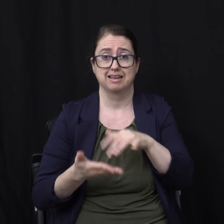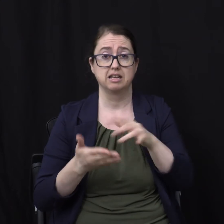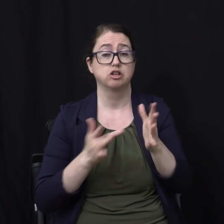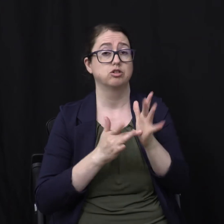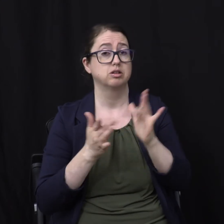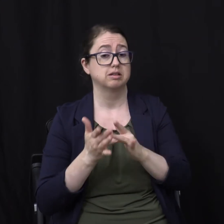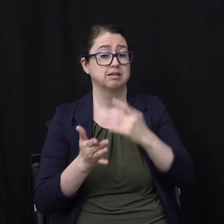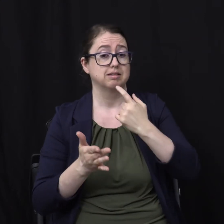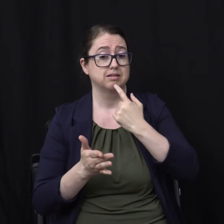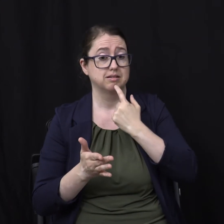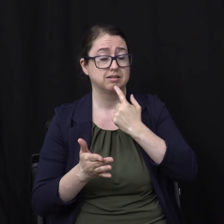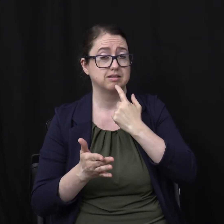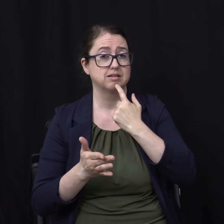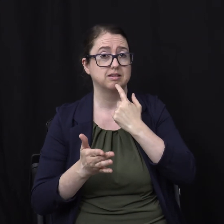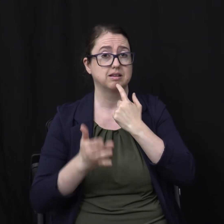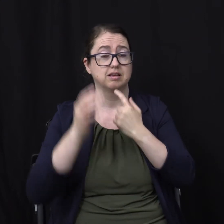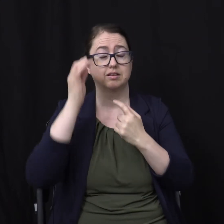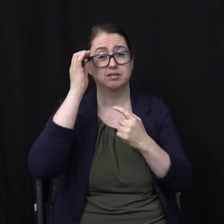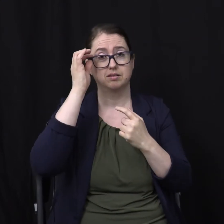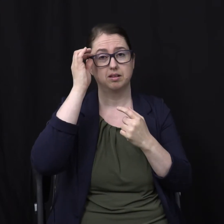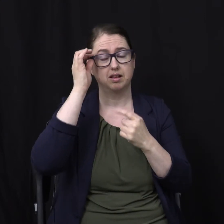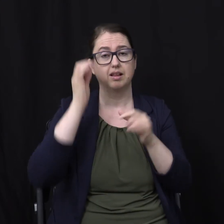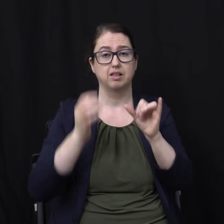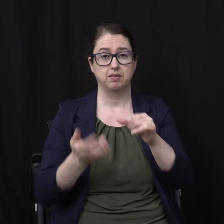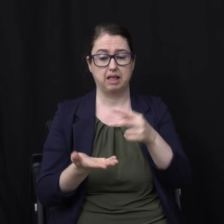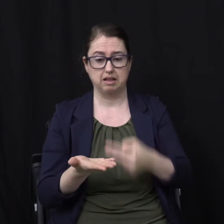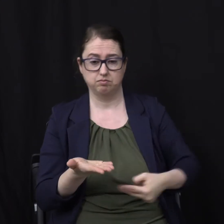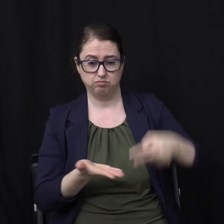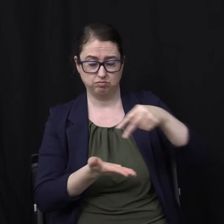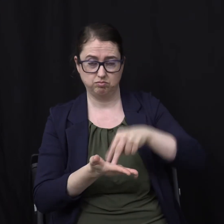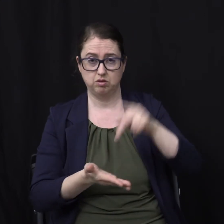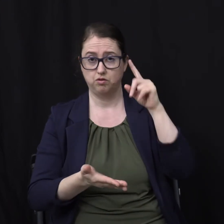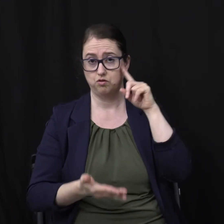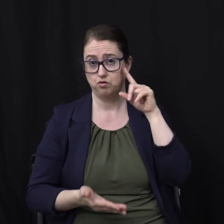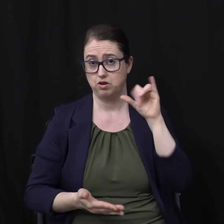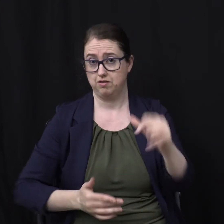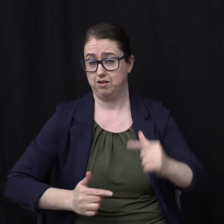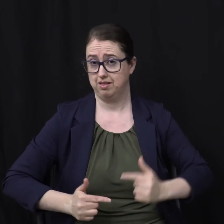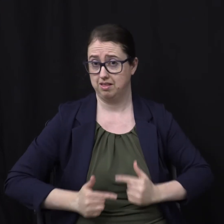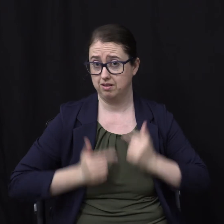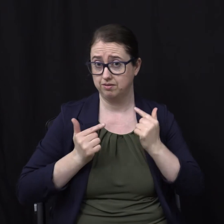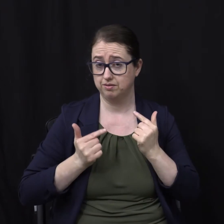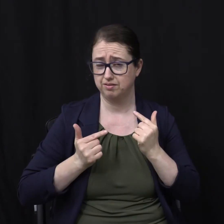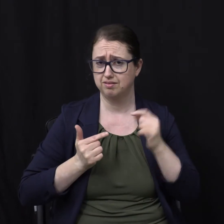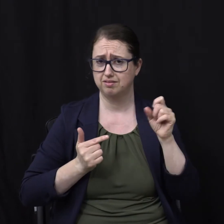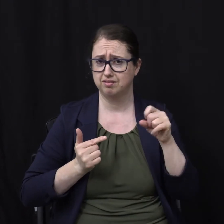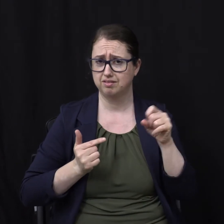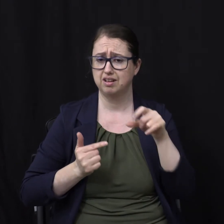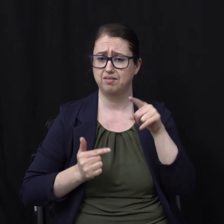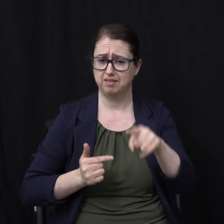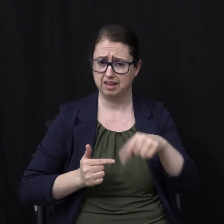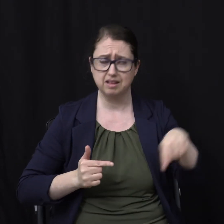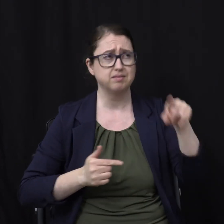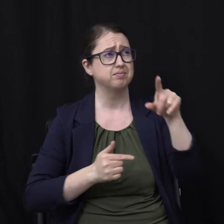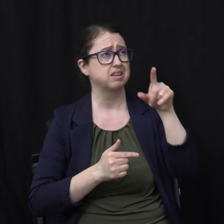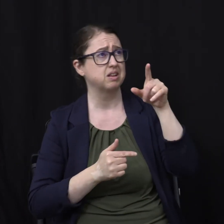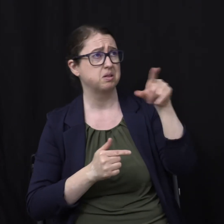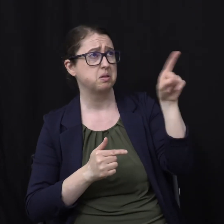said Some will come To the everlasting The resurrection Unto everlasting life They lived and reigned With